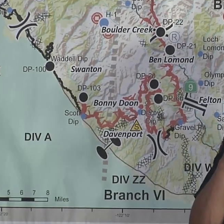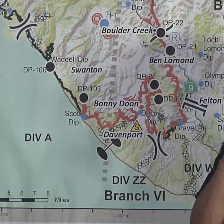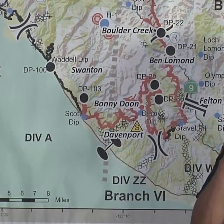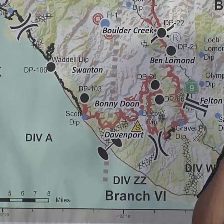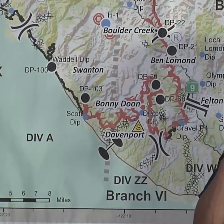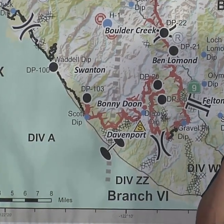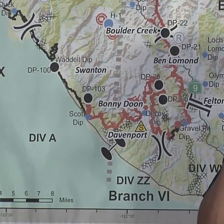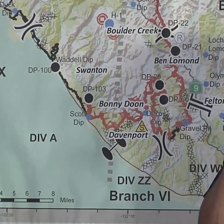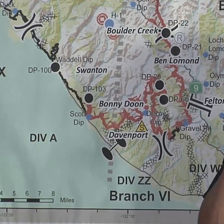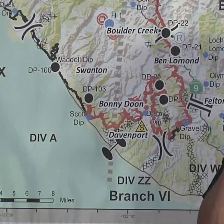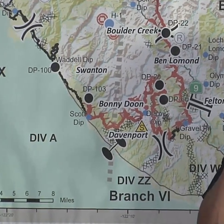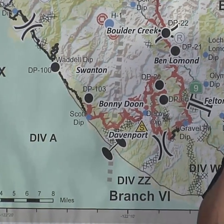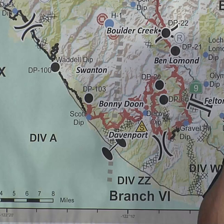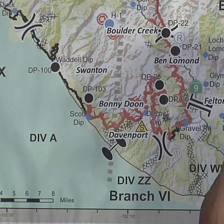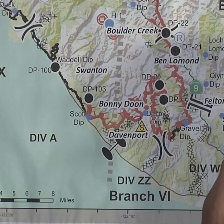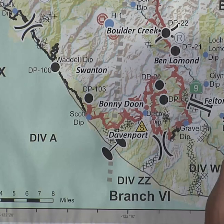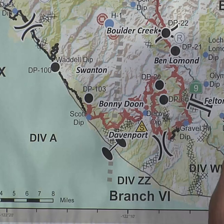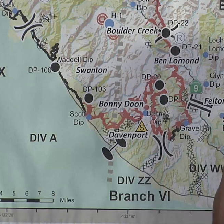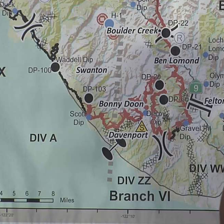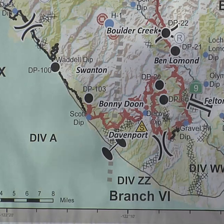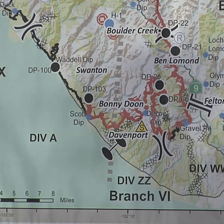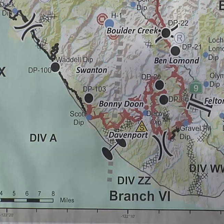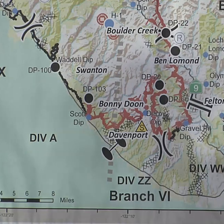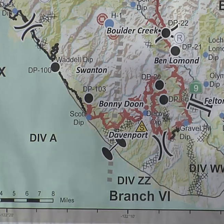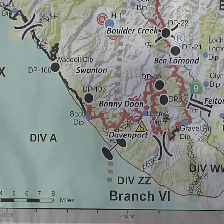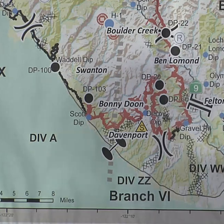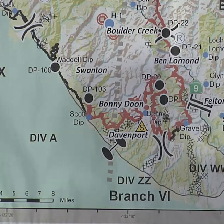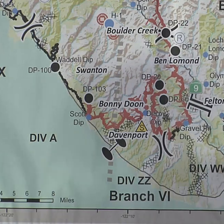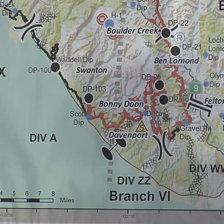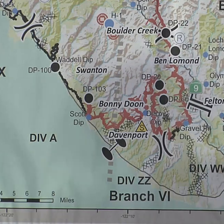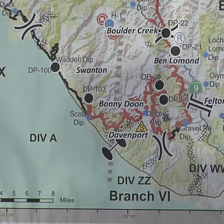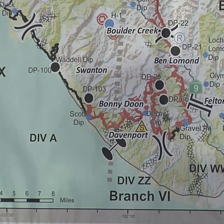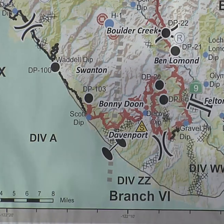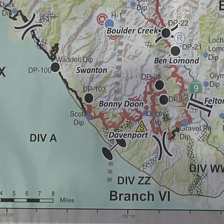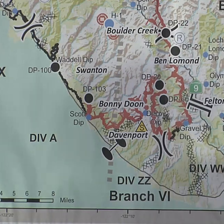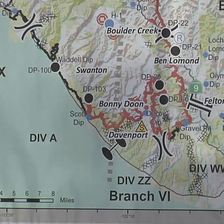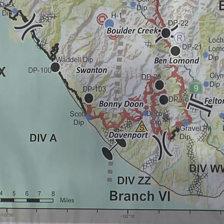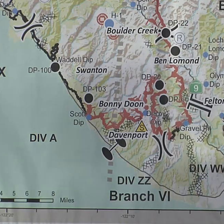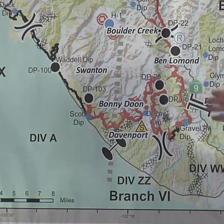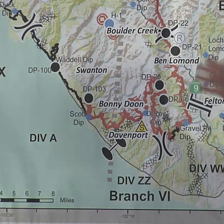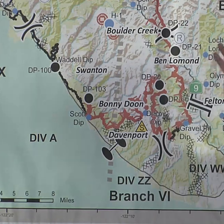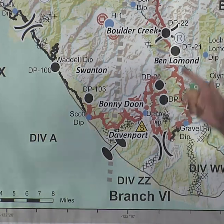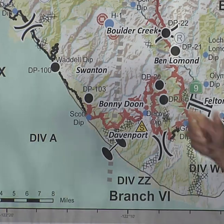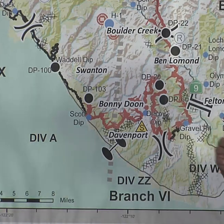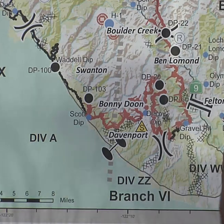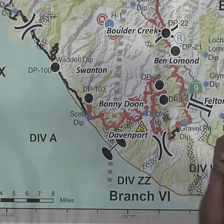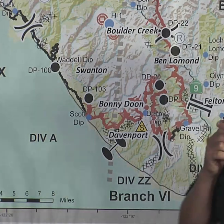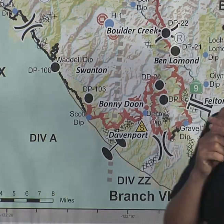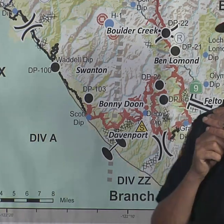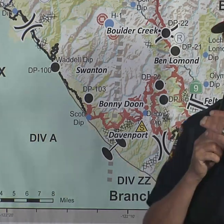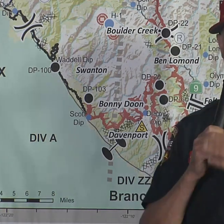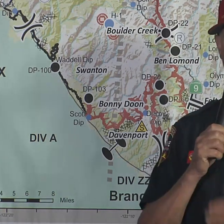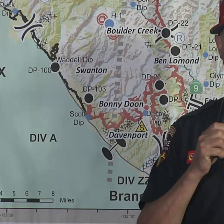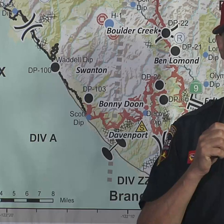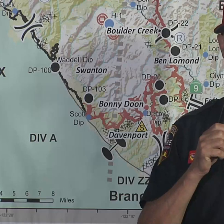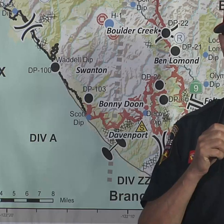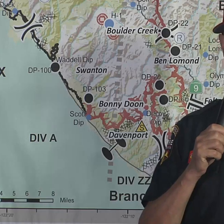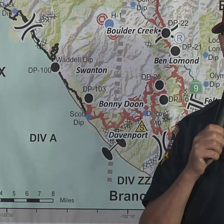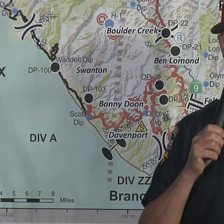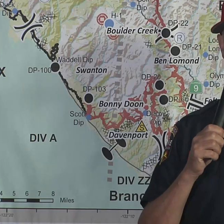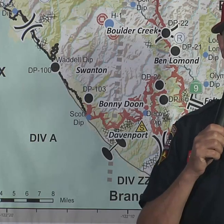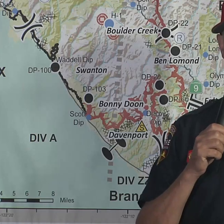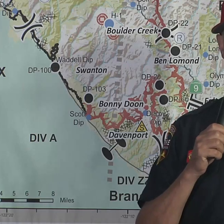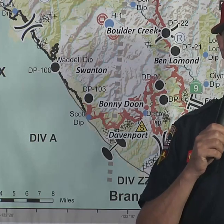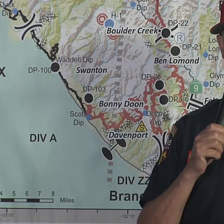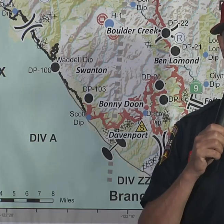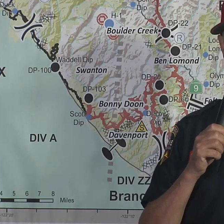recently repopulated, and for the community of Santa Cruz, they're in very good shape, especially with the oncoming weather that we're going to be seeing in the next couple days